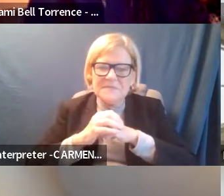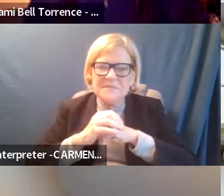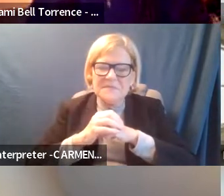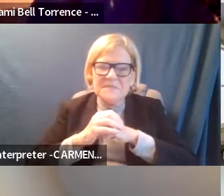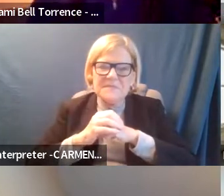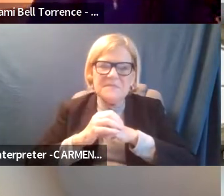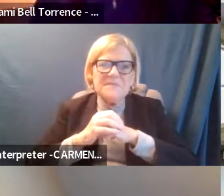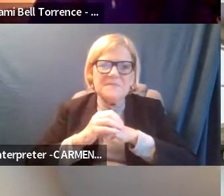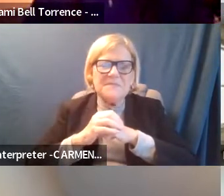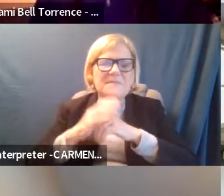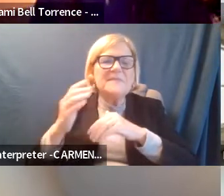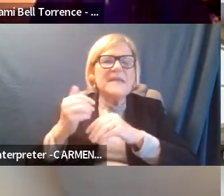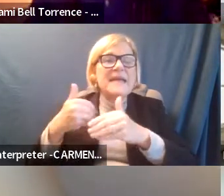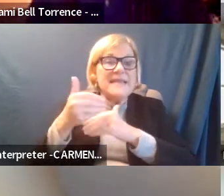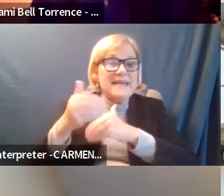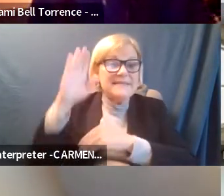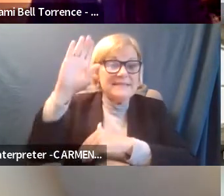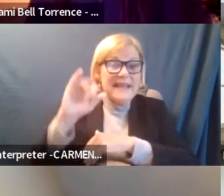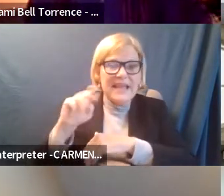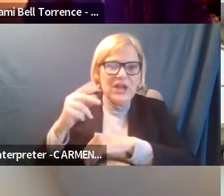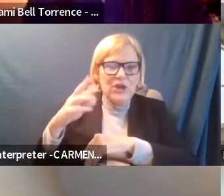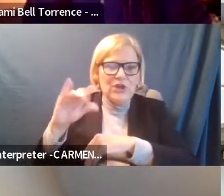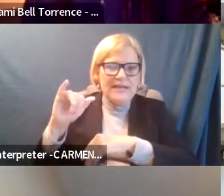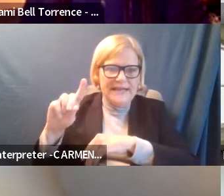The next hand up is Ingrid Green.